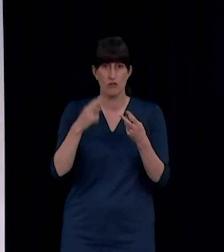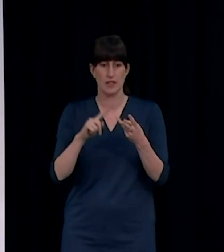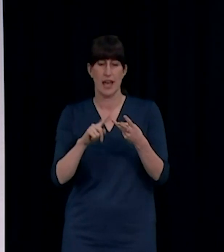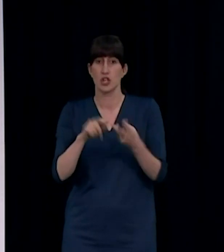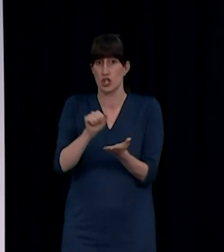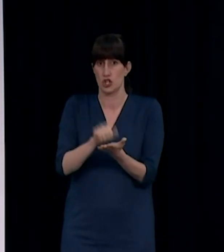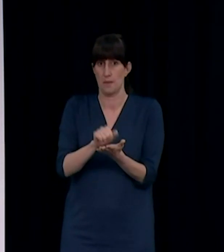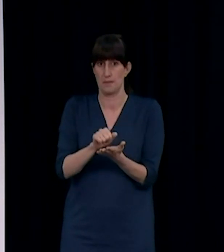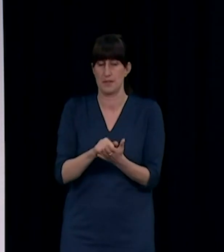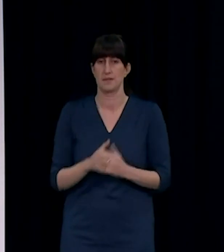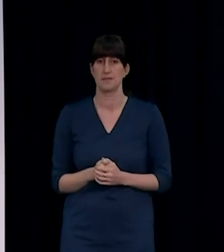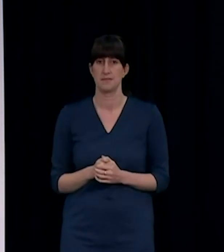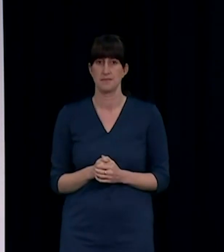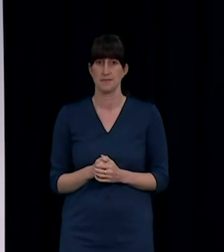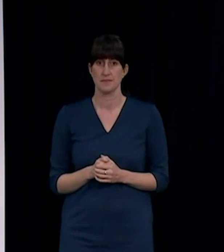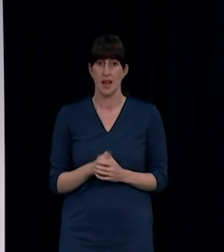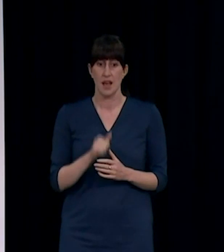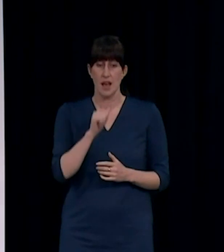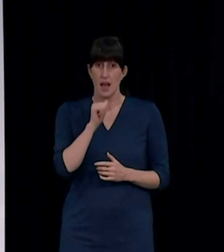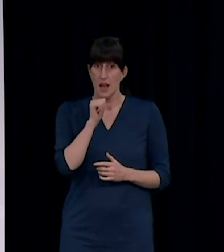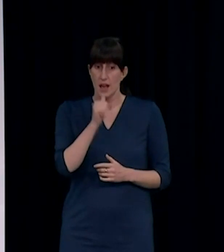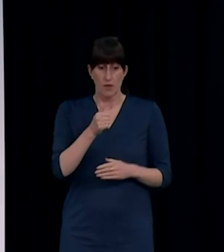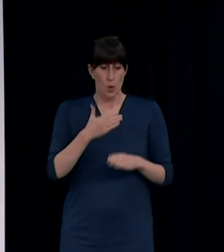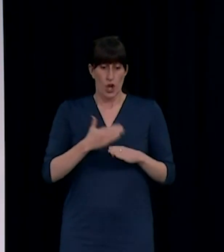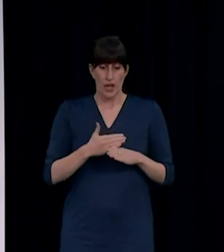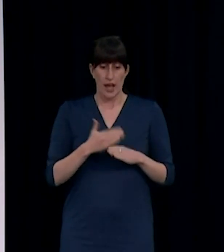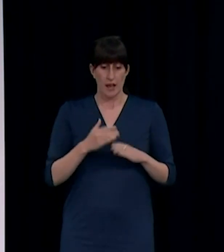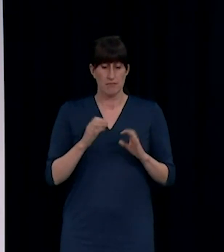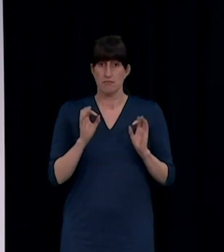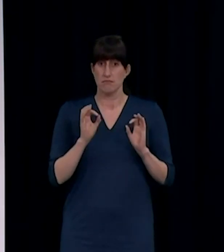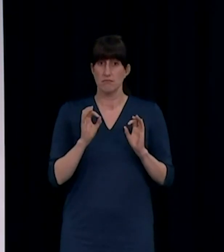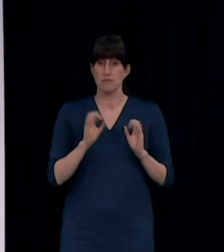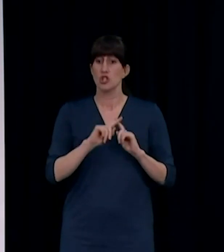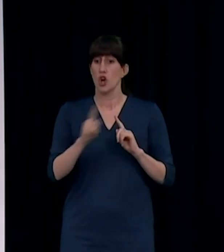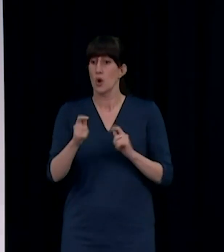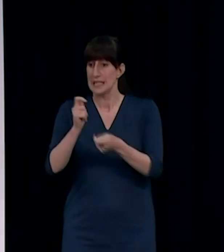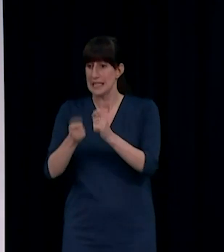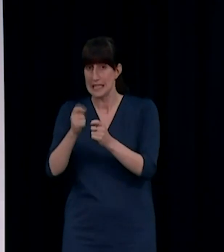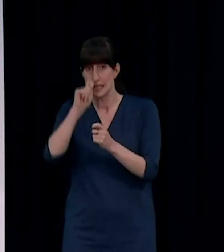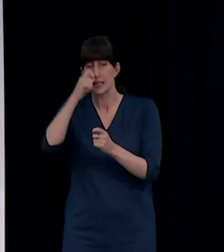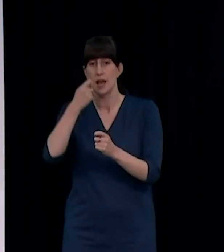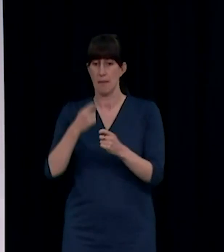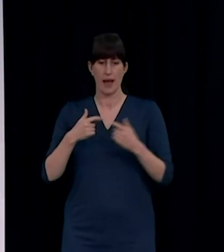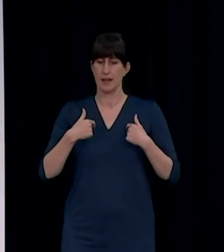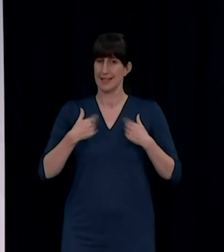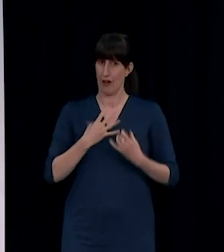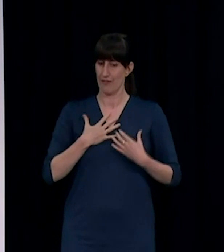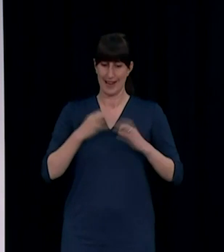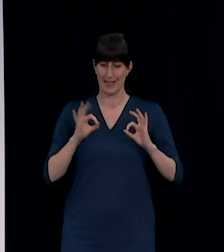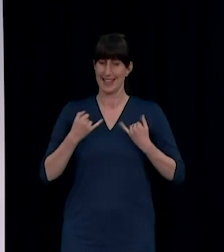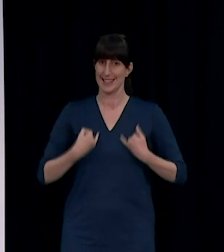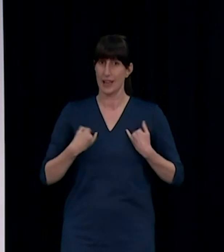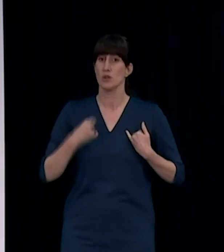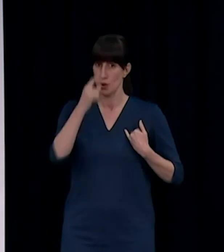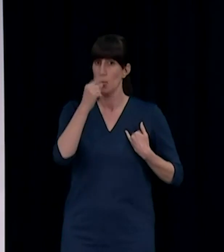Workers with no symptoms who are being tested do not need to isolate, awaiting the test result, and can continue to work,